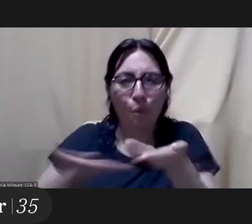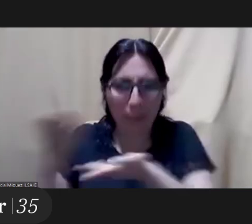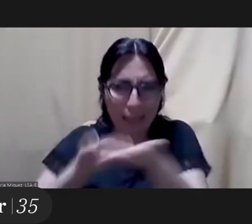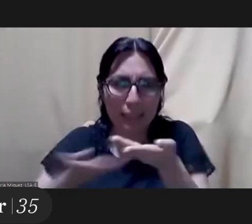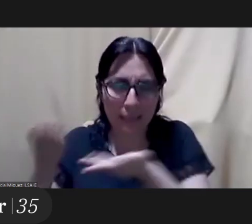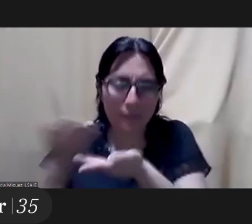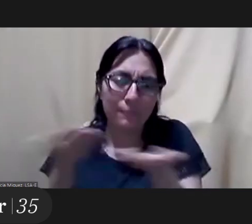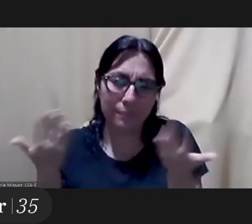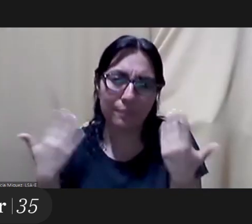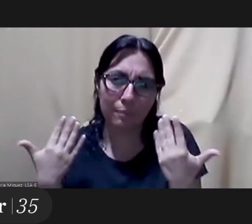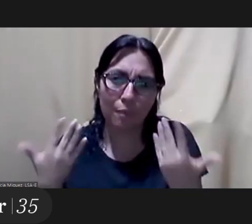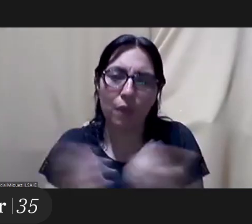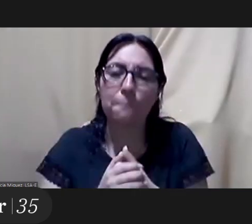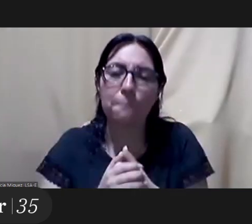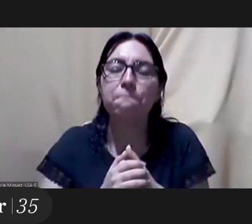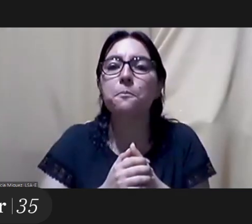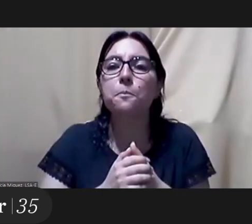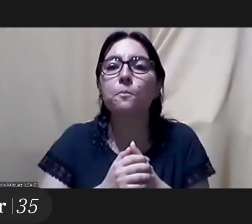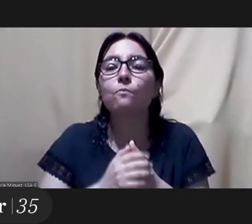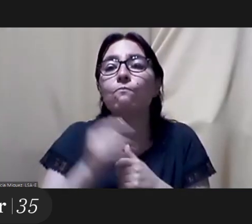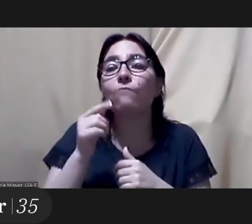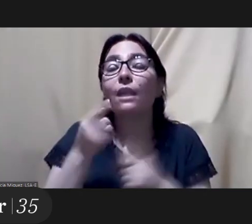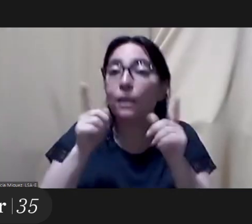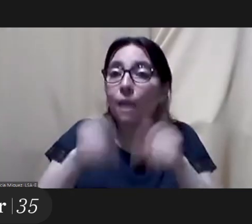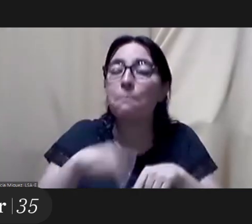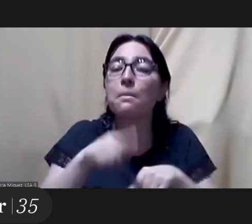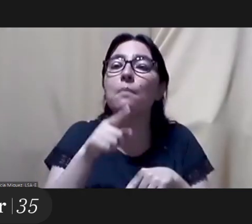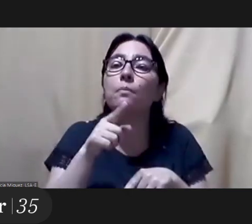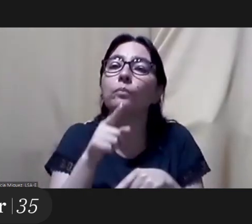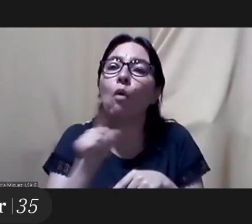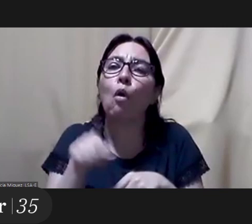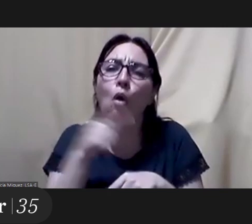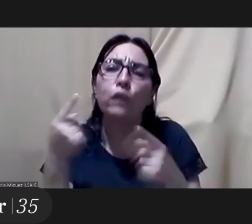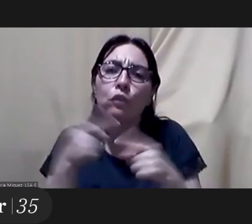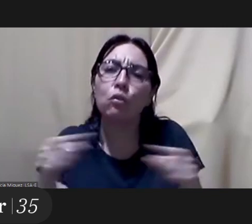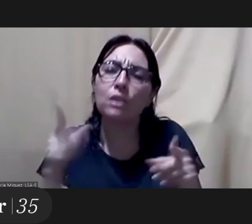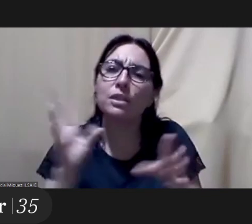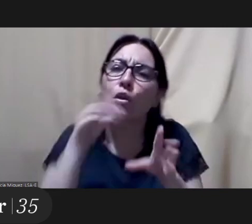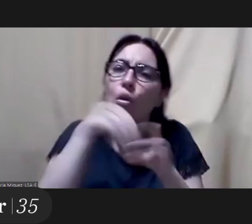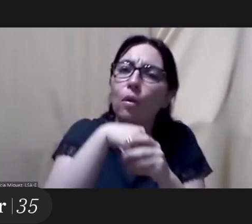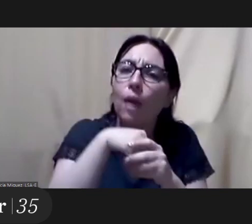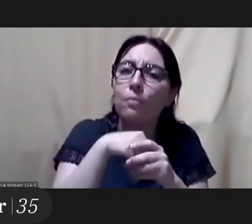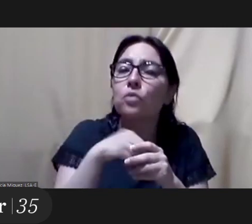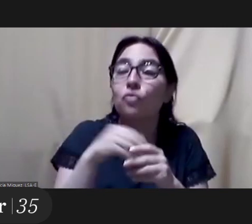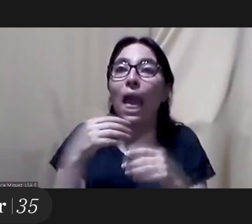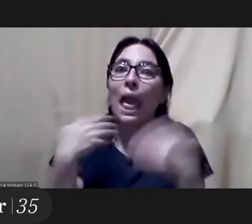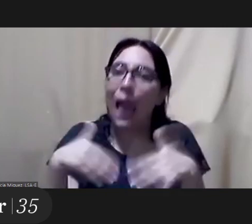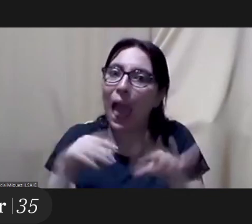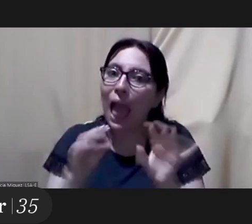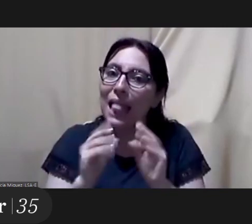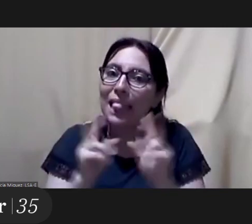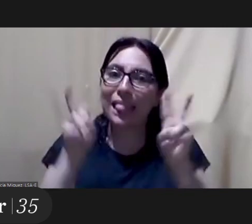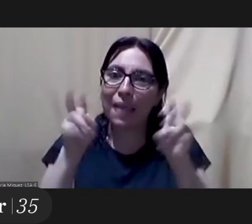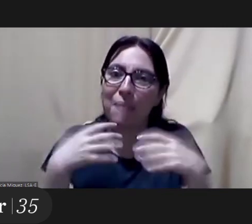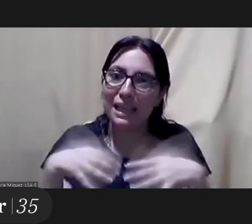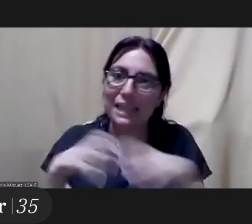shared work and this year we've also included other things which might be a bit